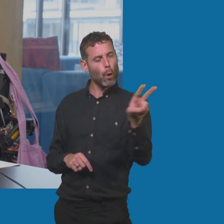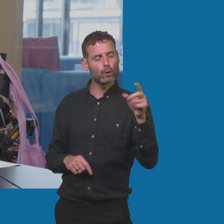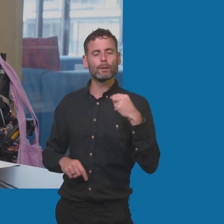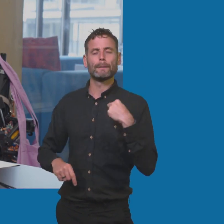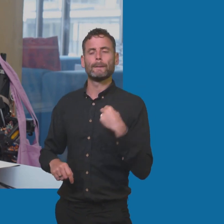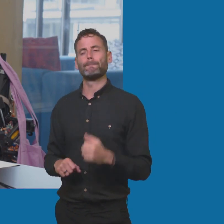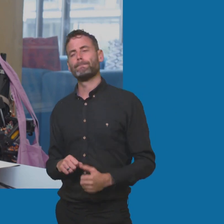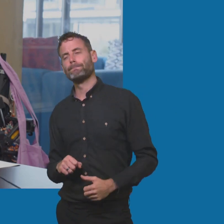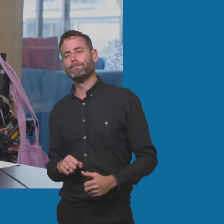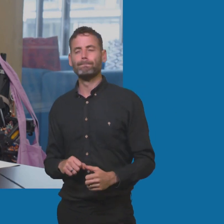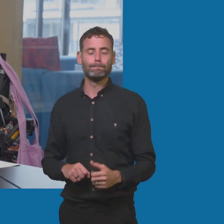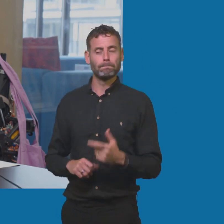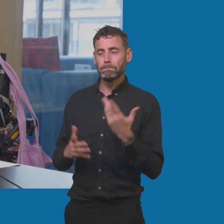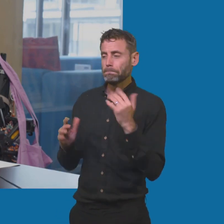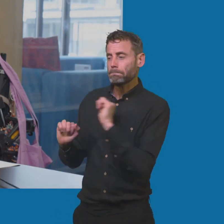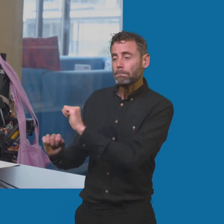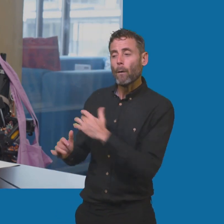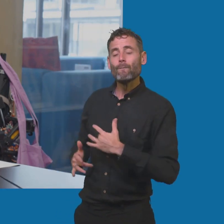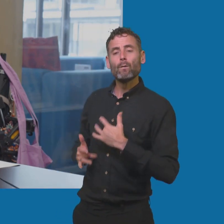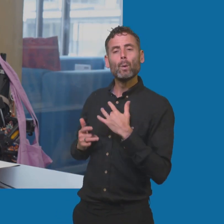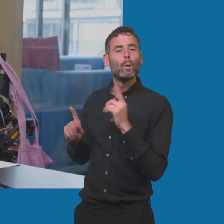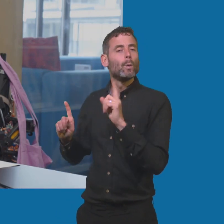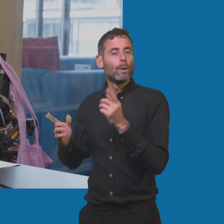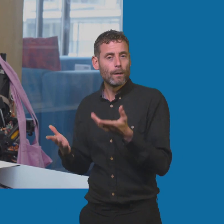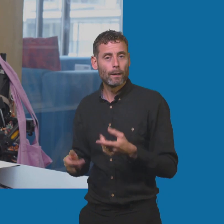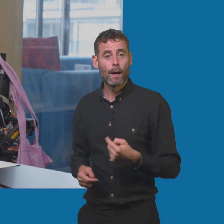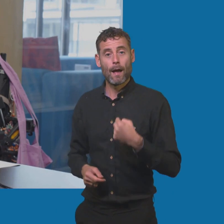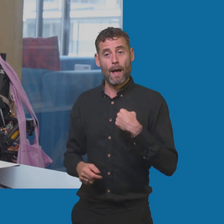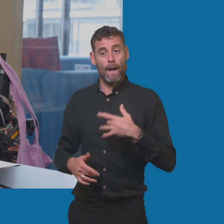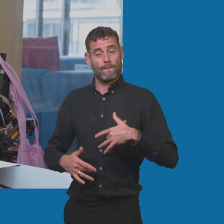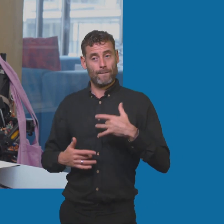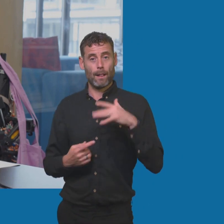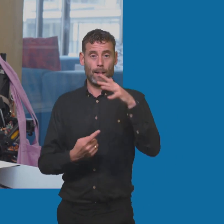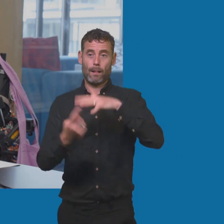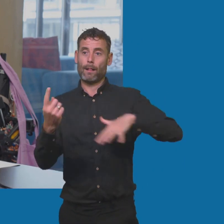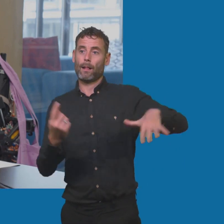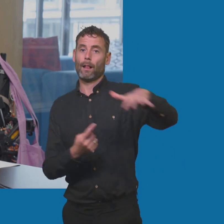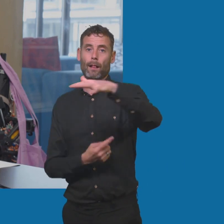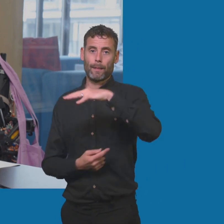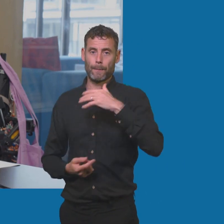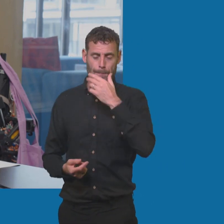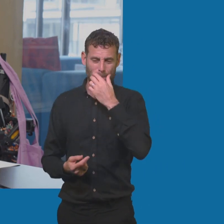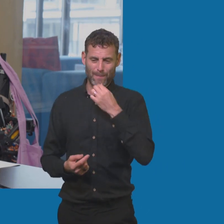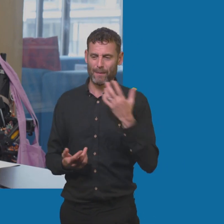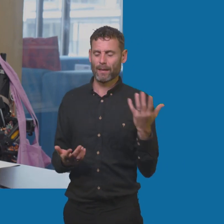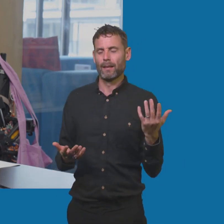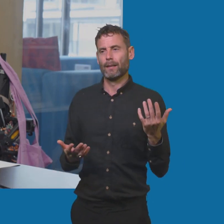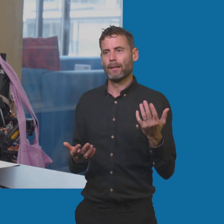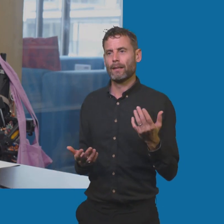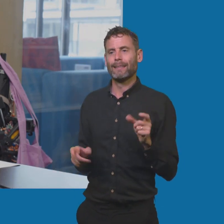it. I sometimes feel like we as a society, we are not in a place where everyone can